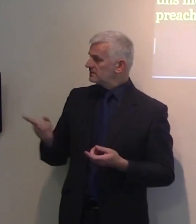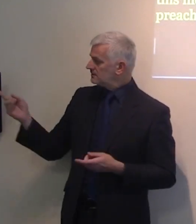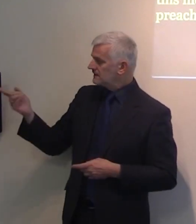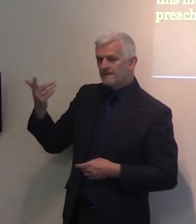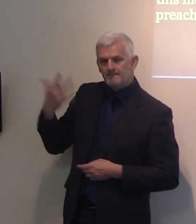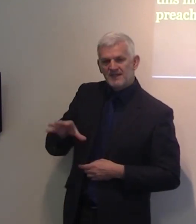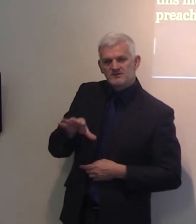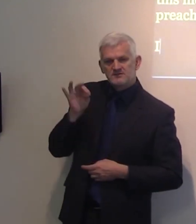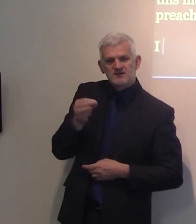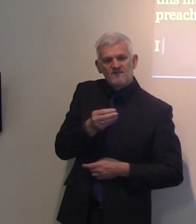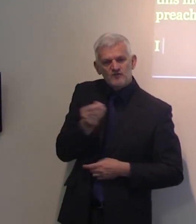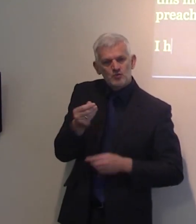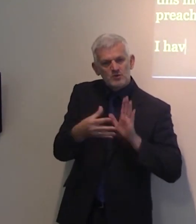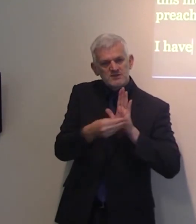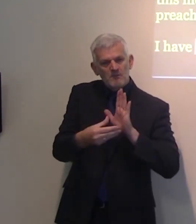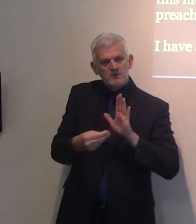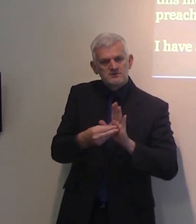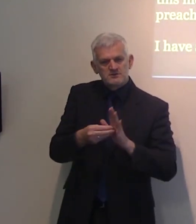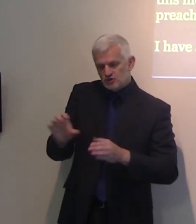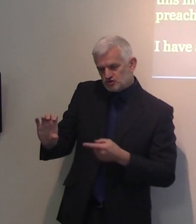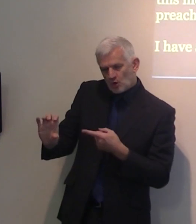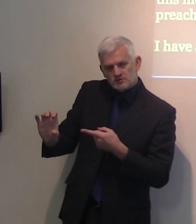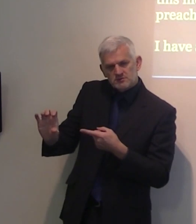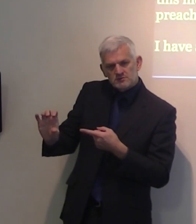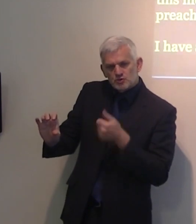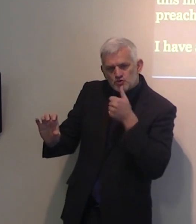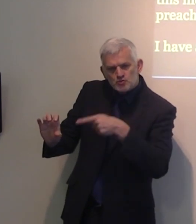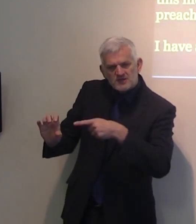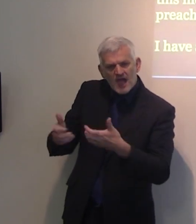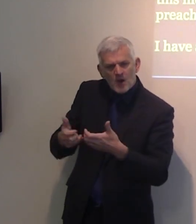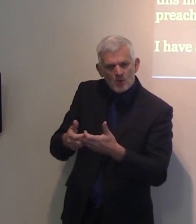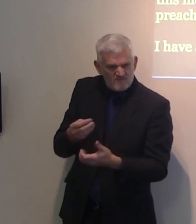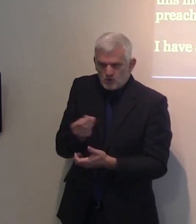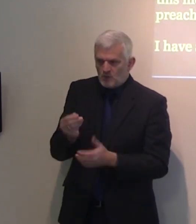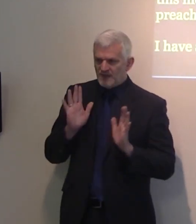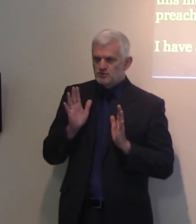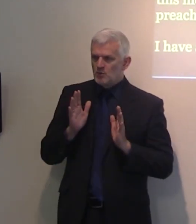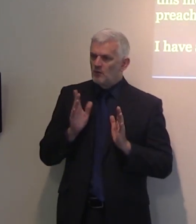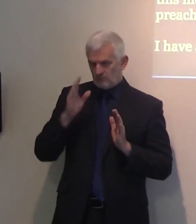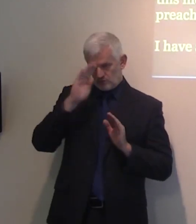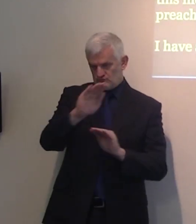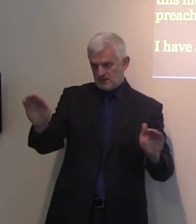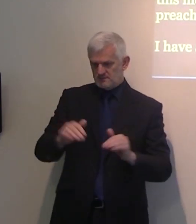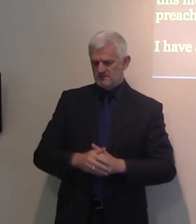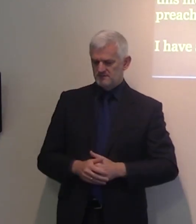examples of the use of salt. Just a few of them as a reminder. And this is